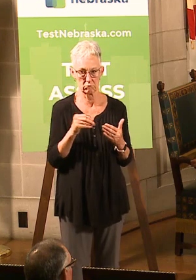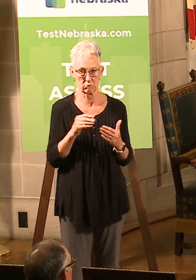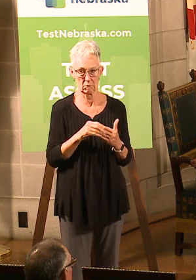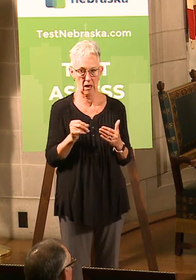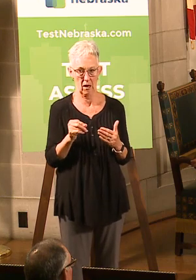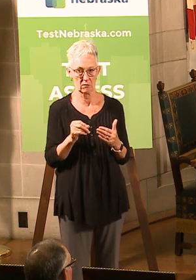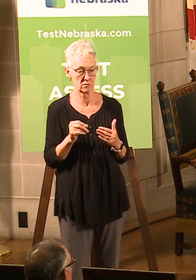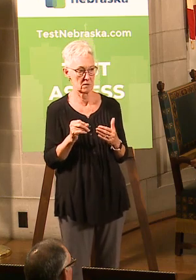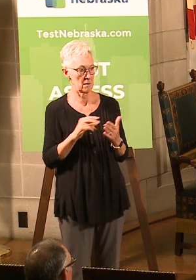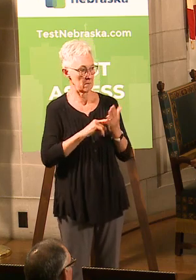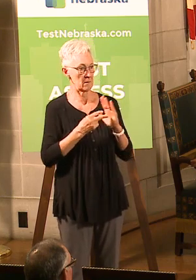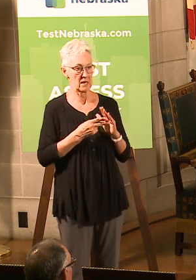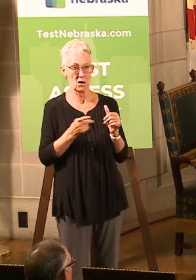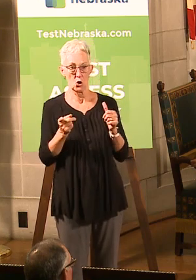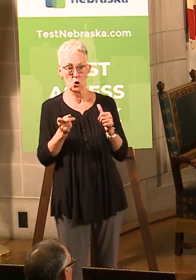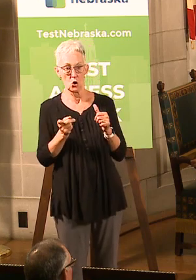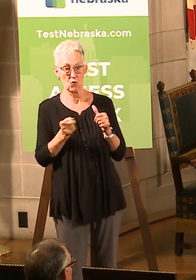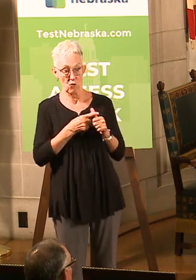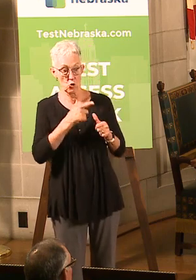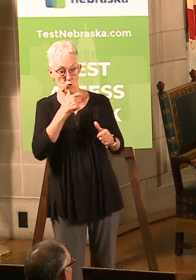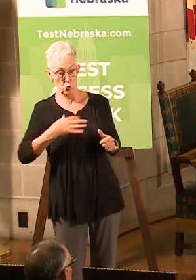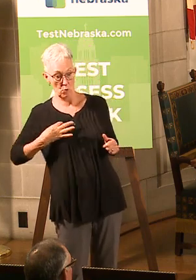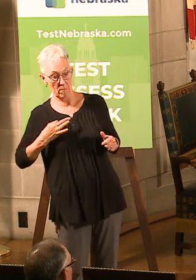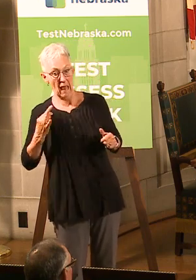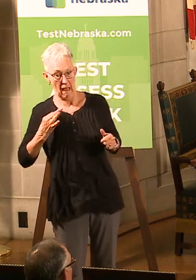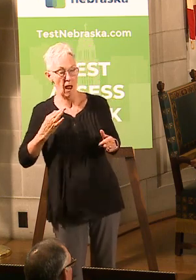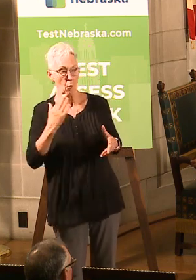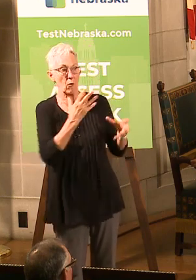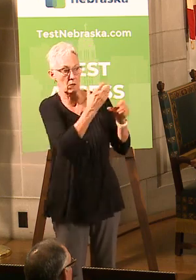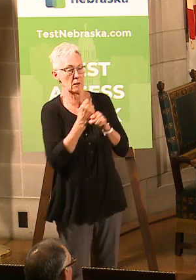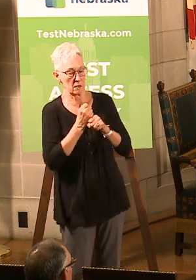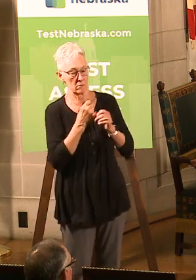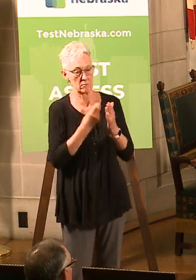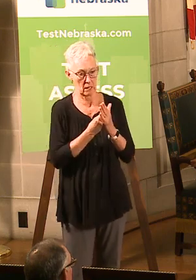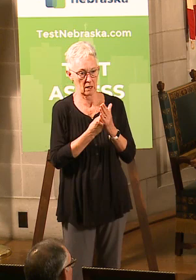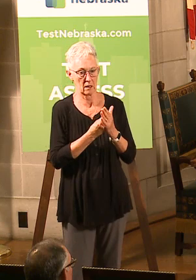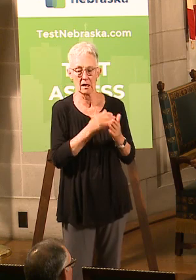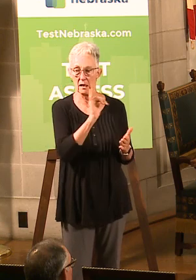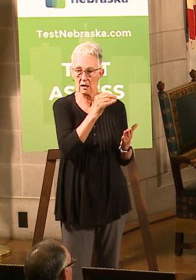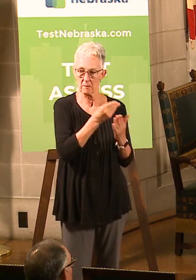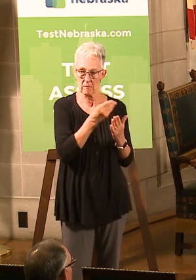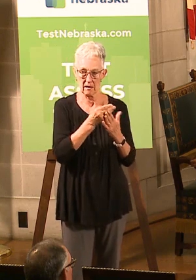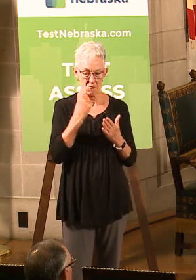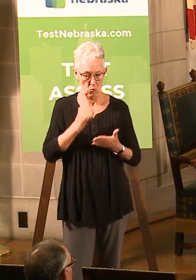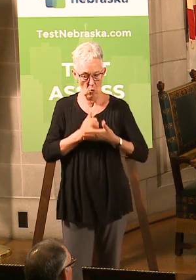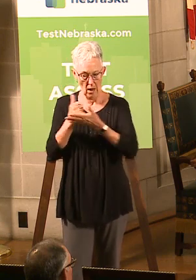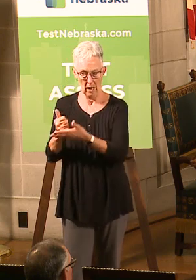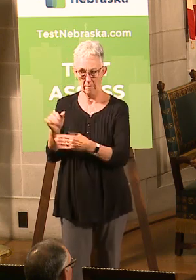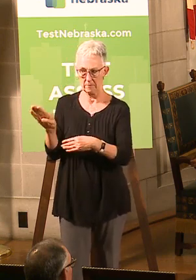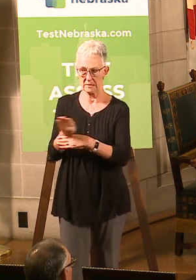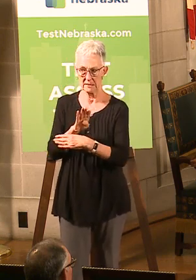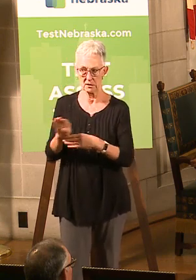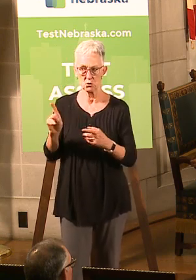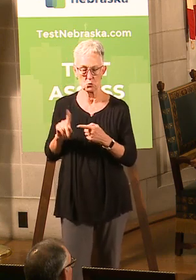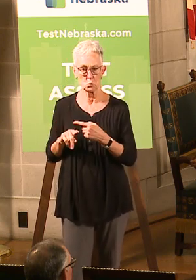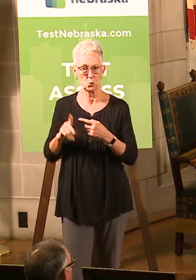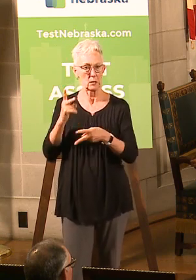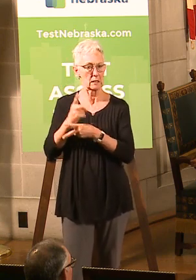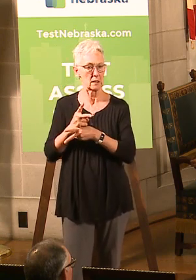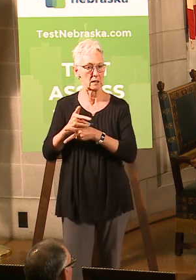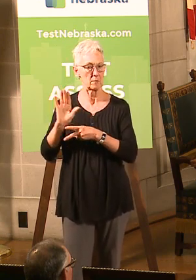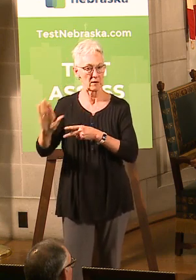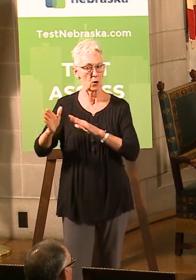These grants are designed as stimulus to help businesses stabilize by funding COVID-19 expenses.